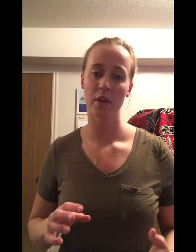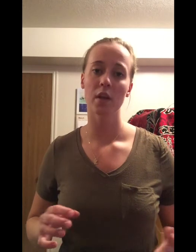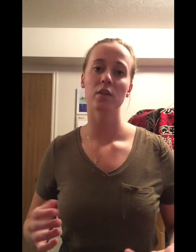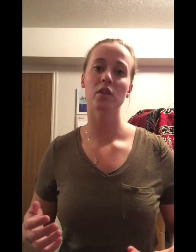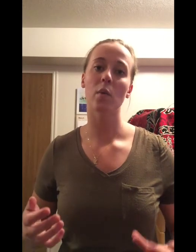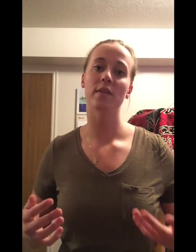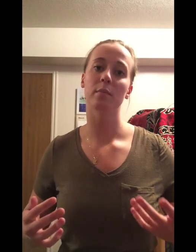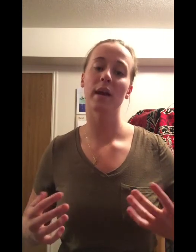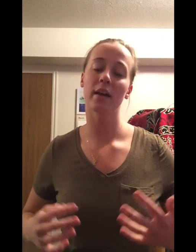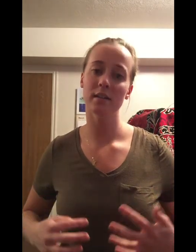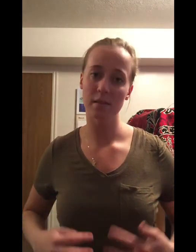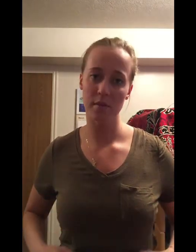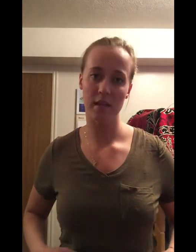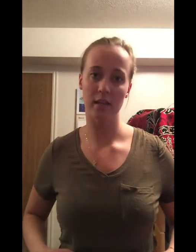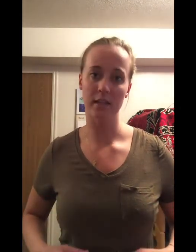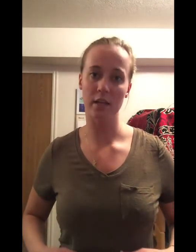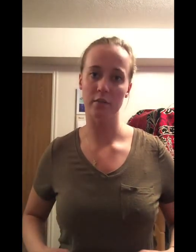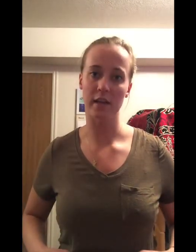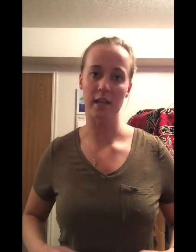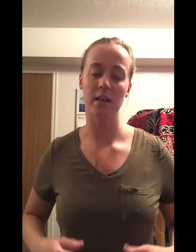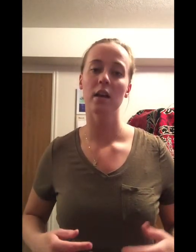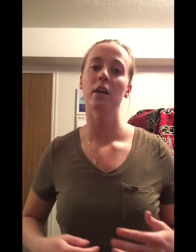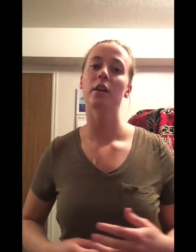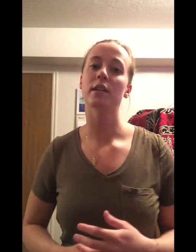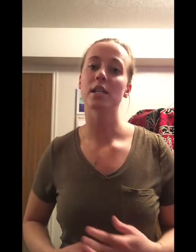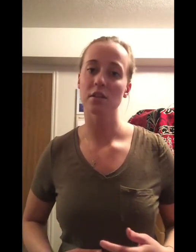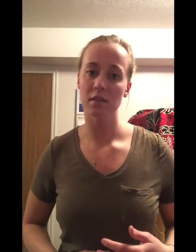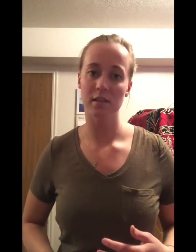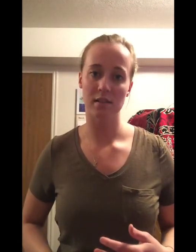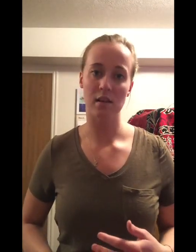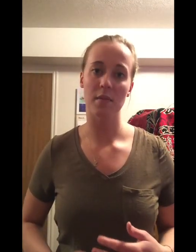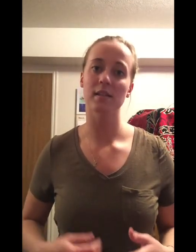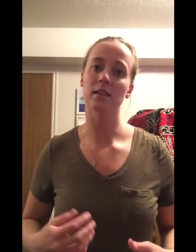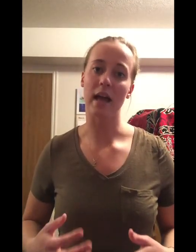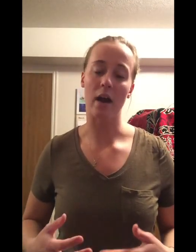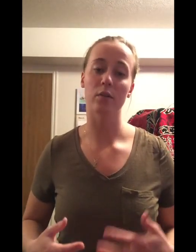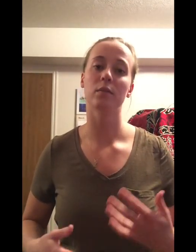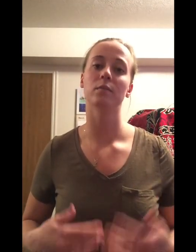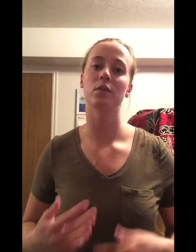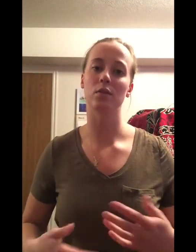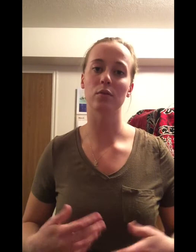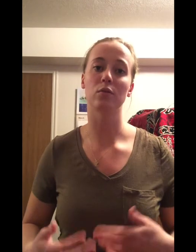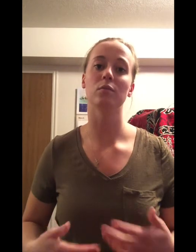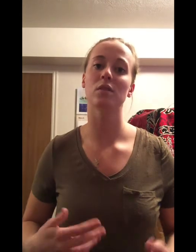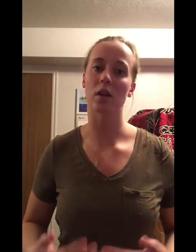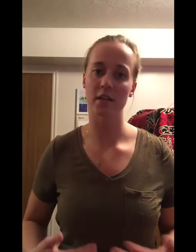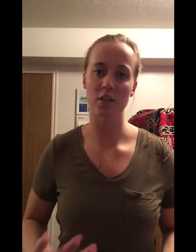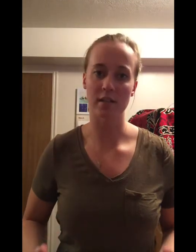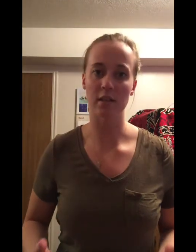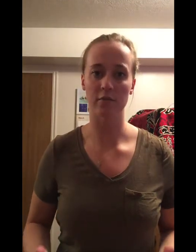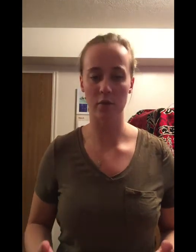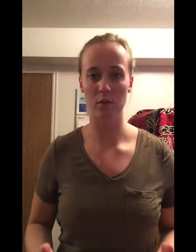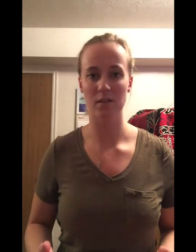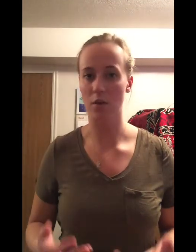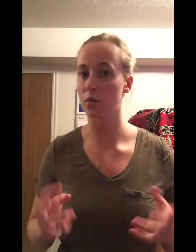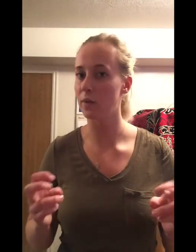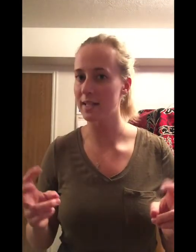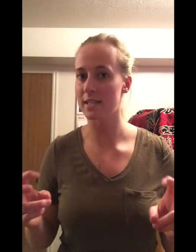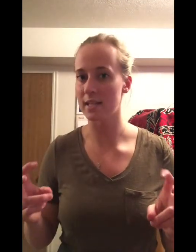So when they're parasympathetically innervated, your digestive system is allowed to start digesting food. It's called the rest and